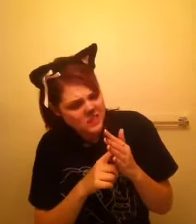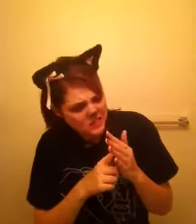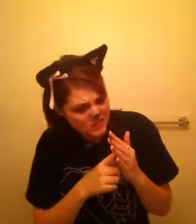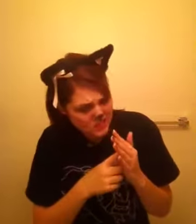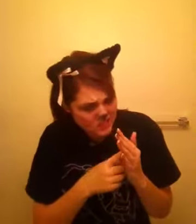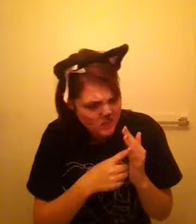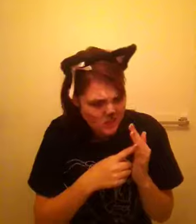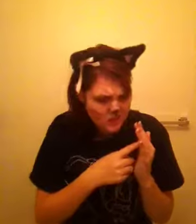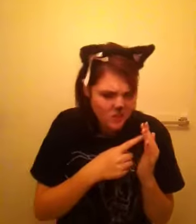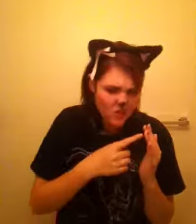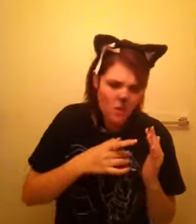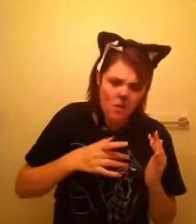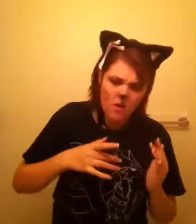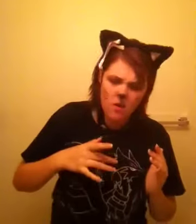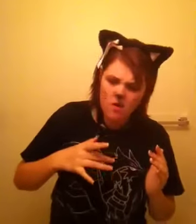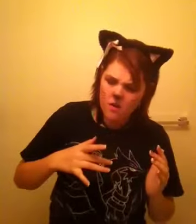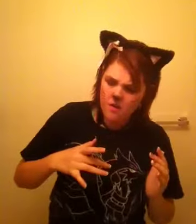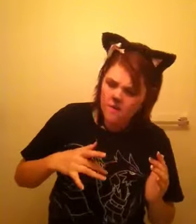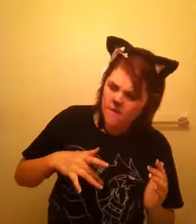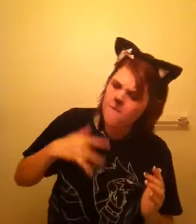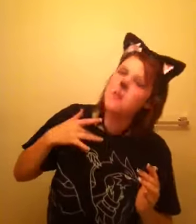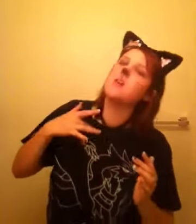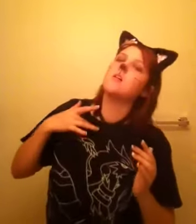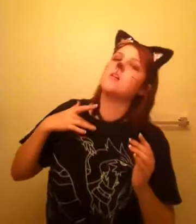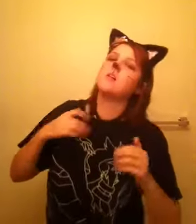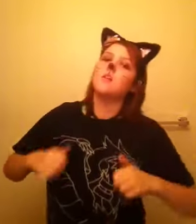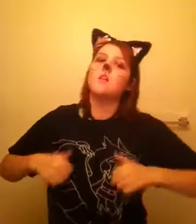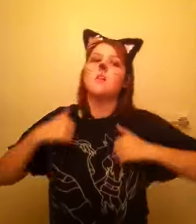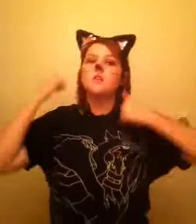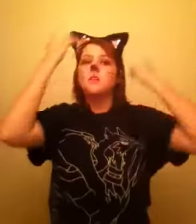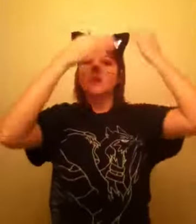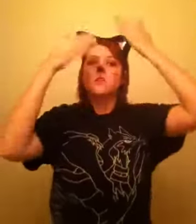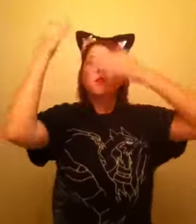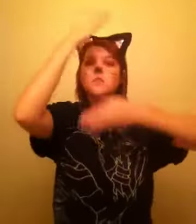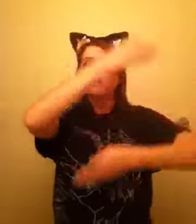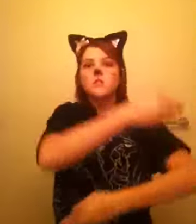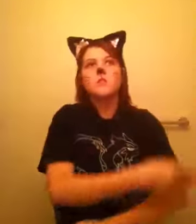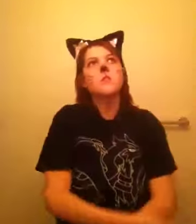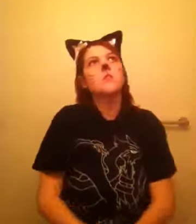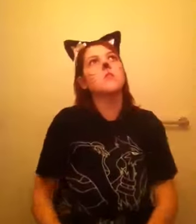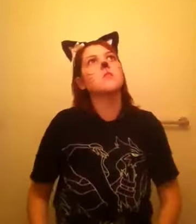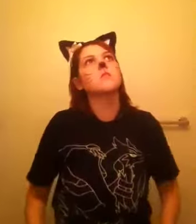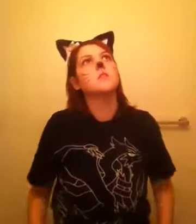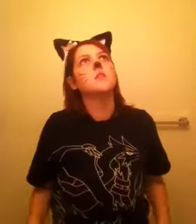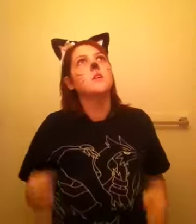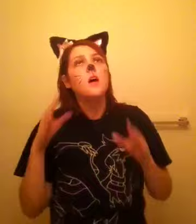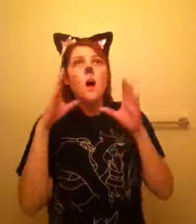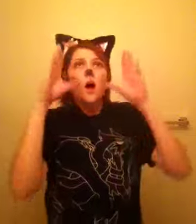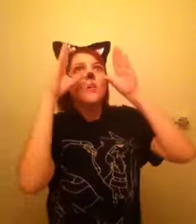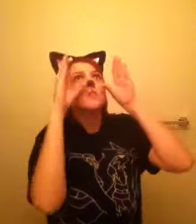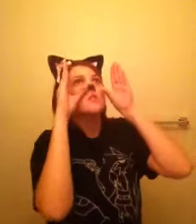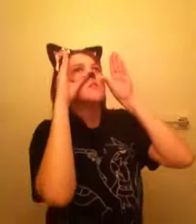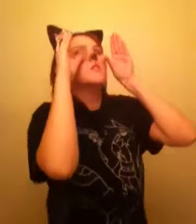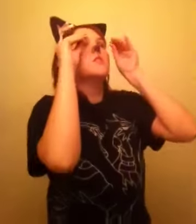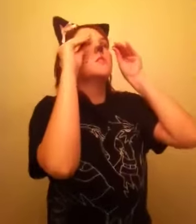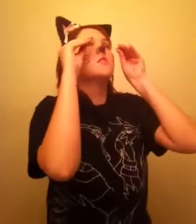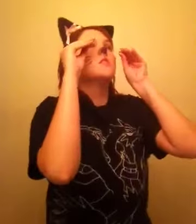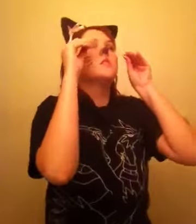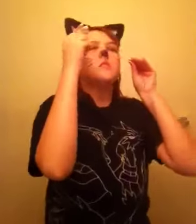to feel mortalities around me. I close my eyes